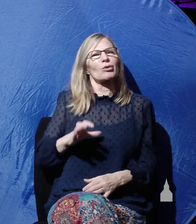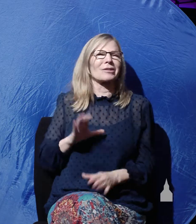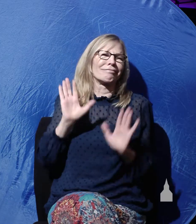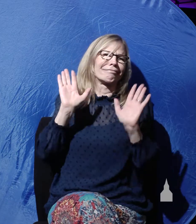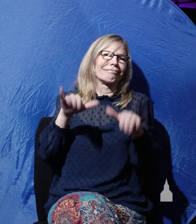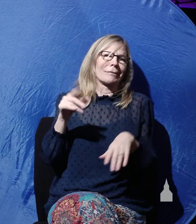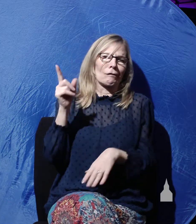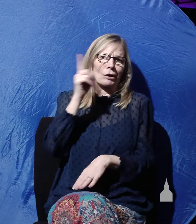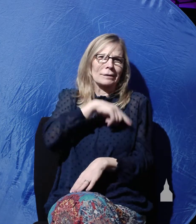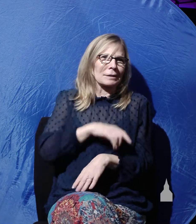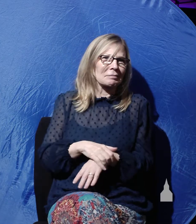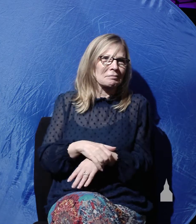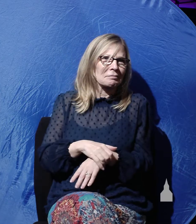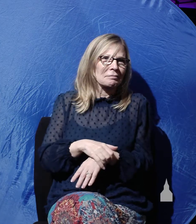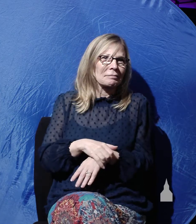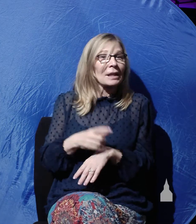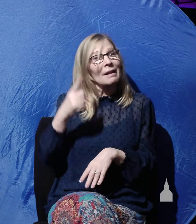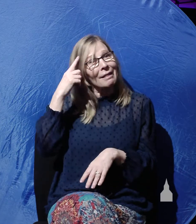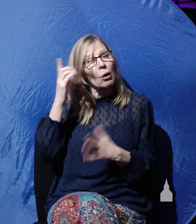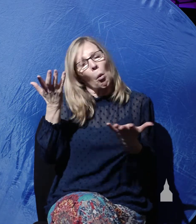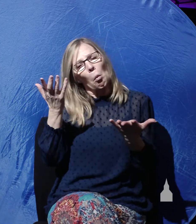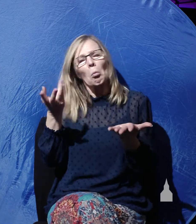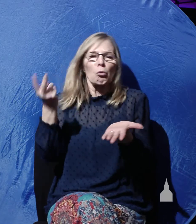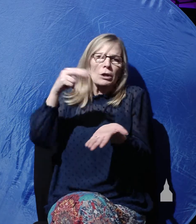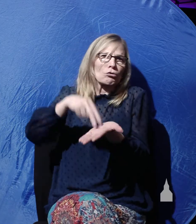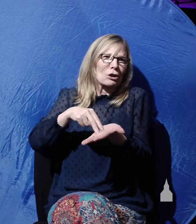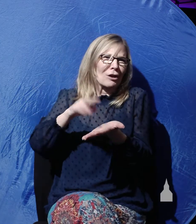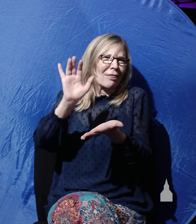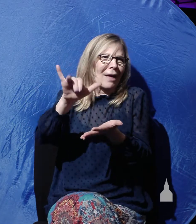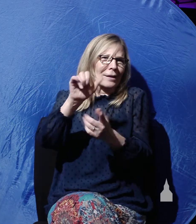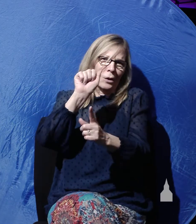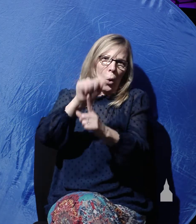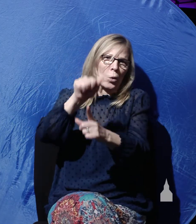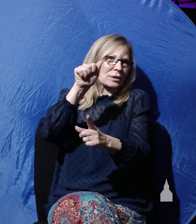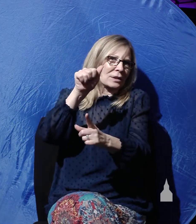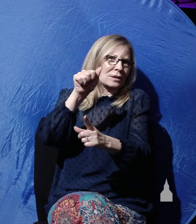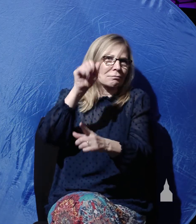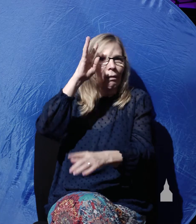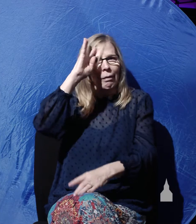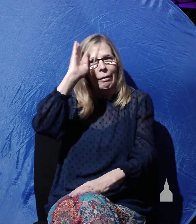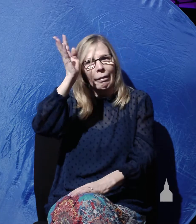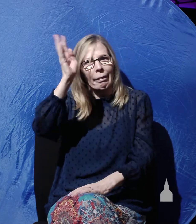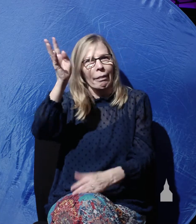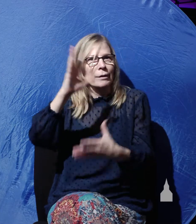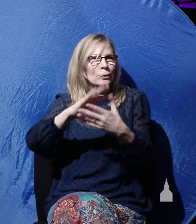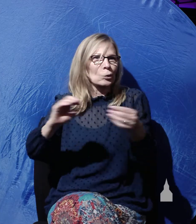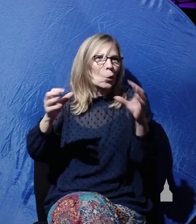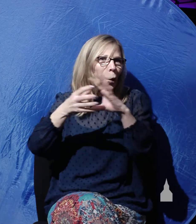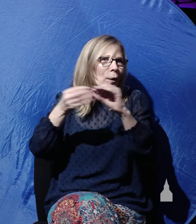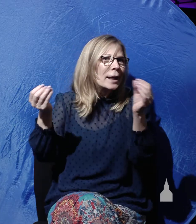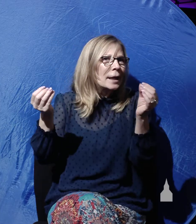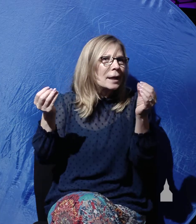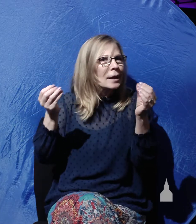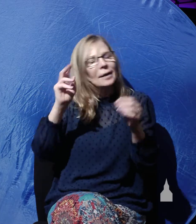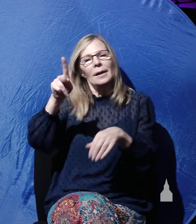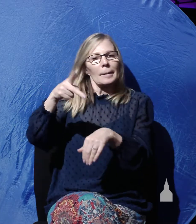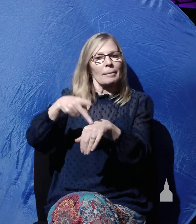false, because they think that the resurrection is a hoax. It's a made-up story. It's a, as Peter put it, a cunningly